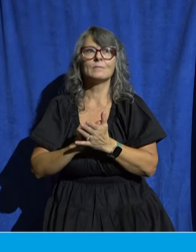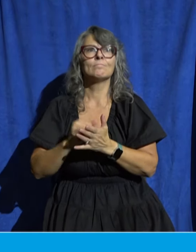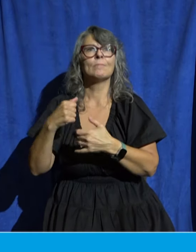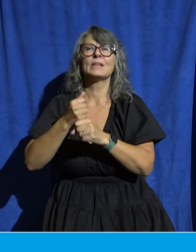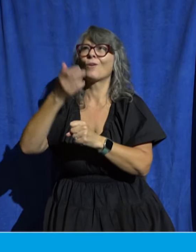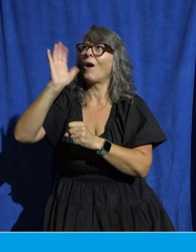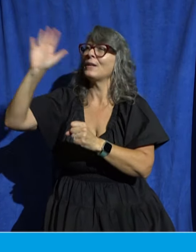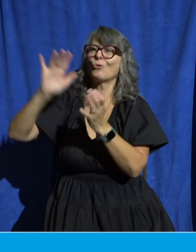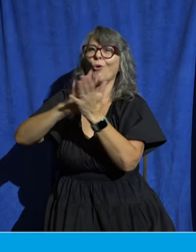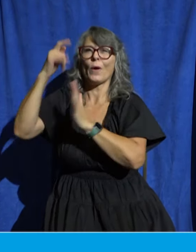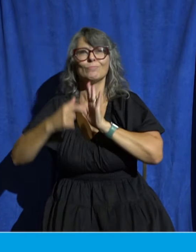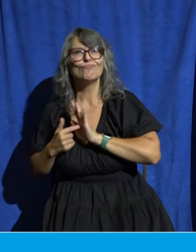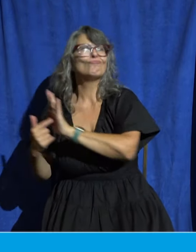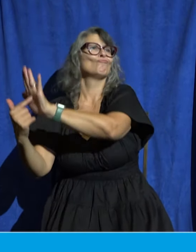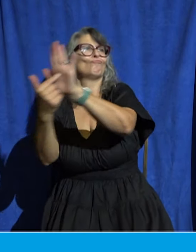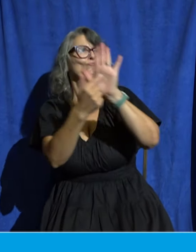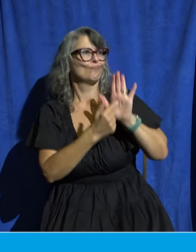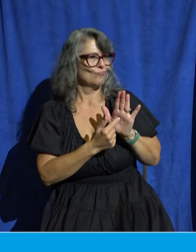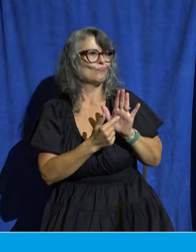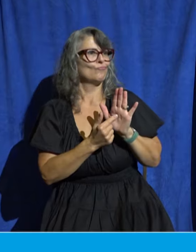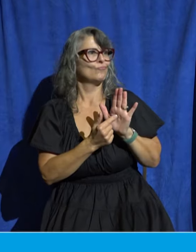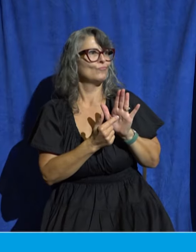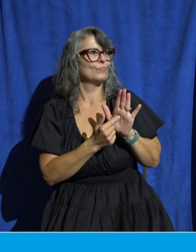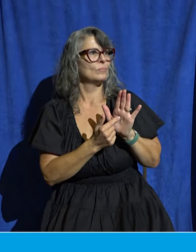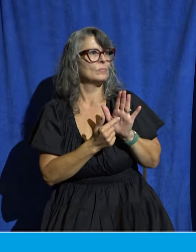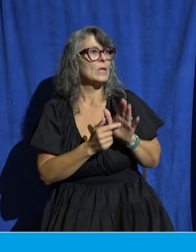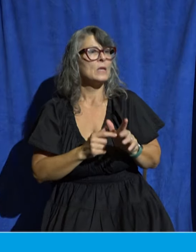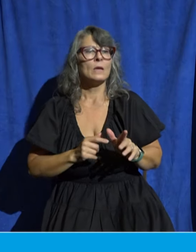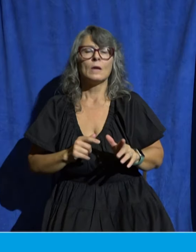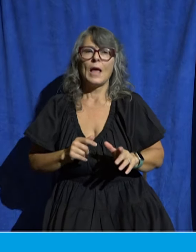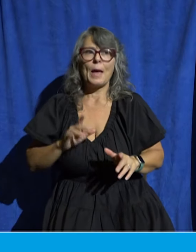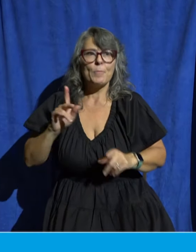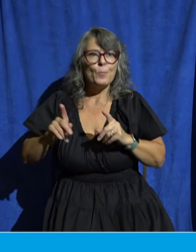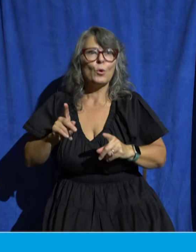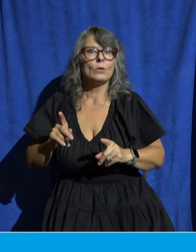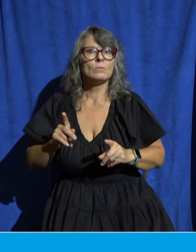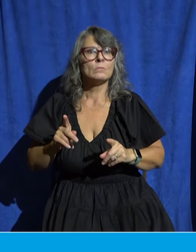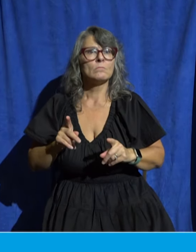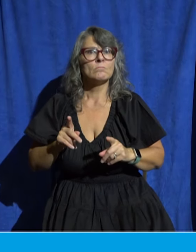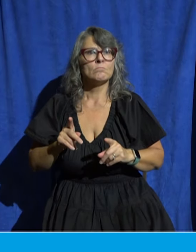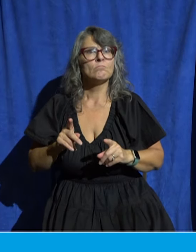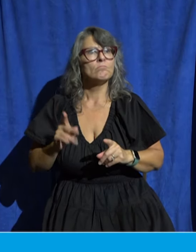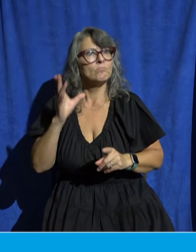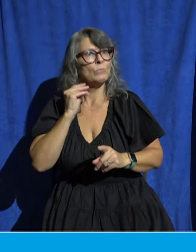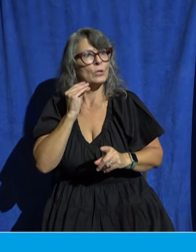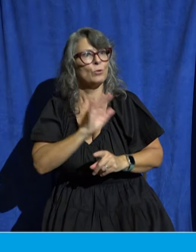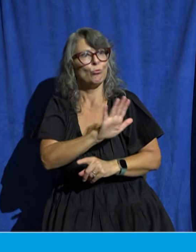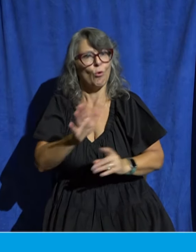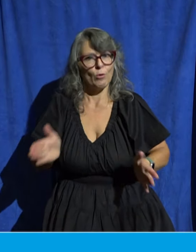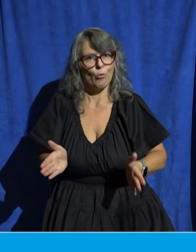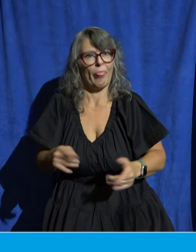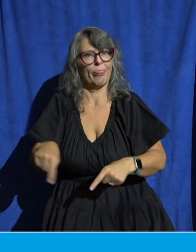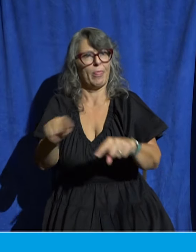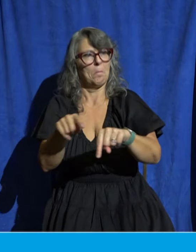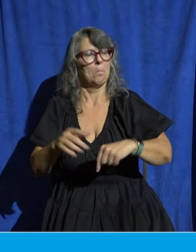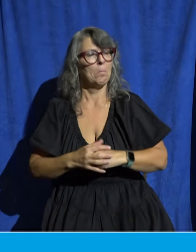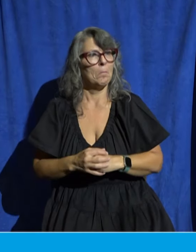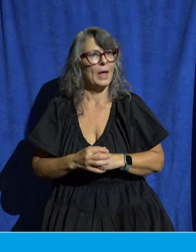needs needs needs met people are encouraged and as a result the church grows to look more and more like